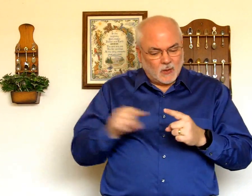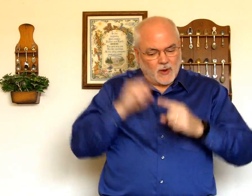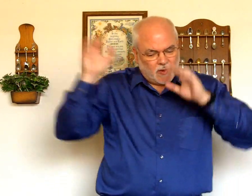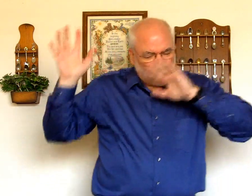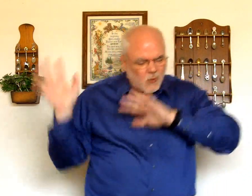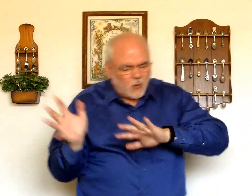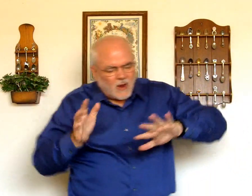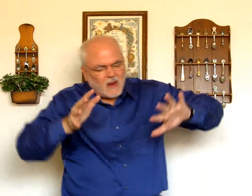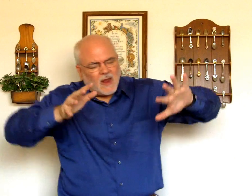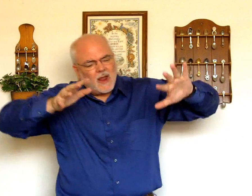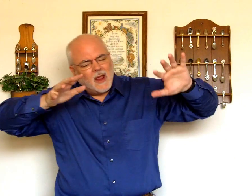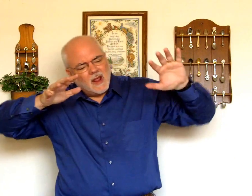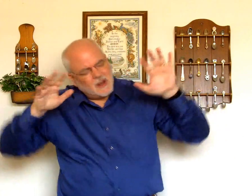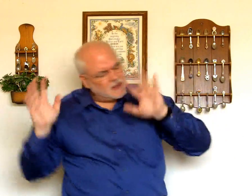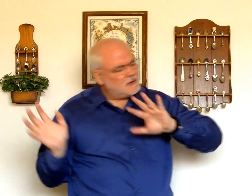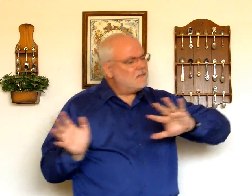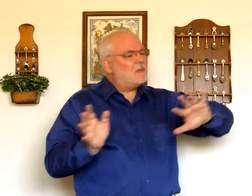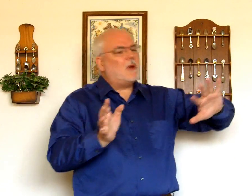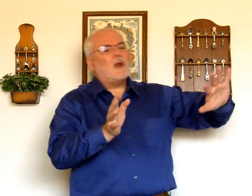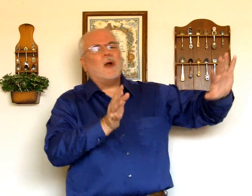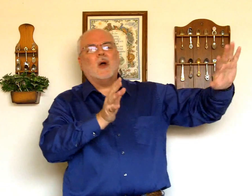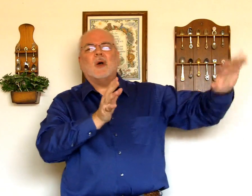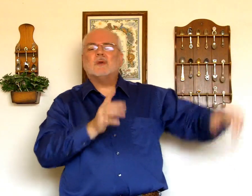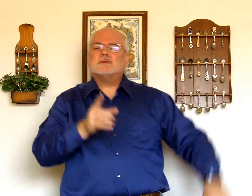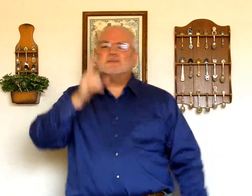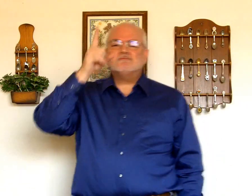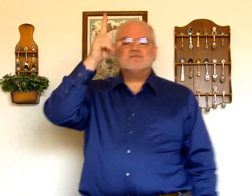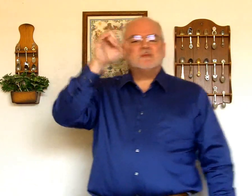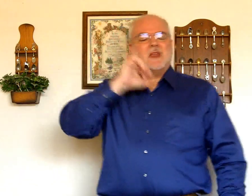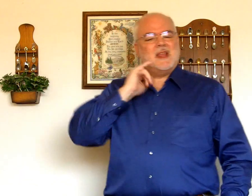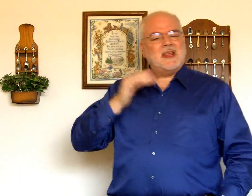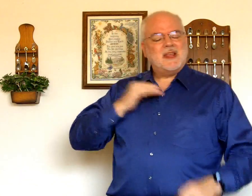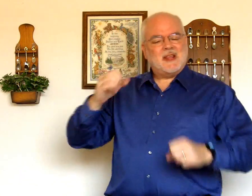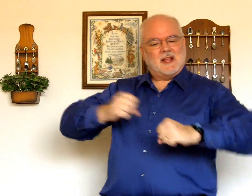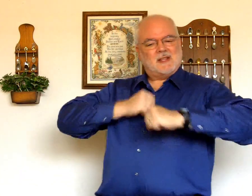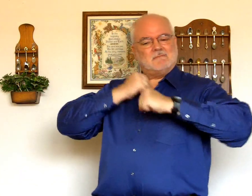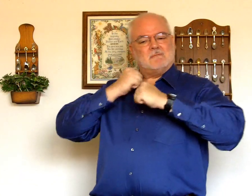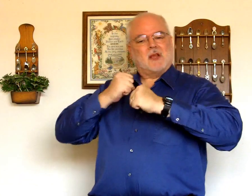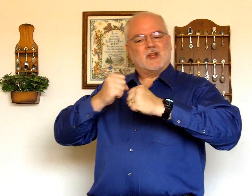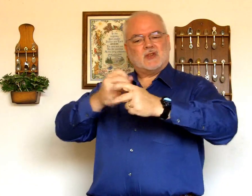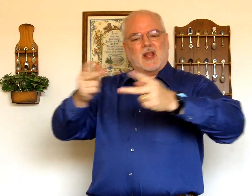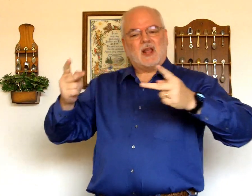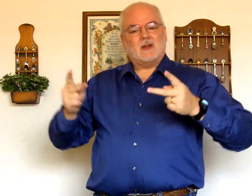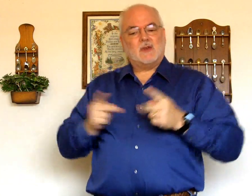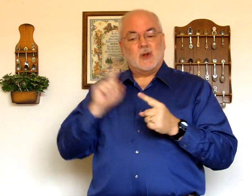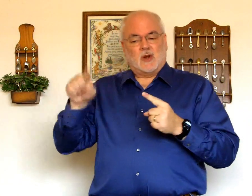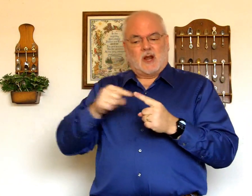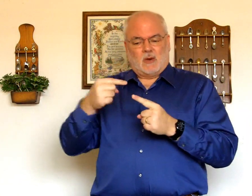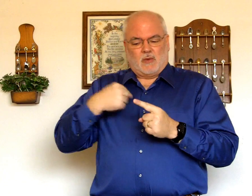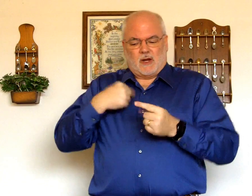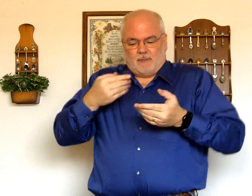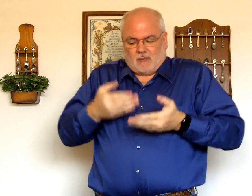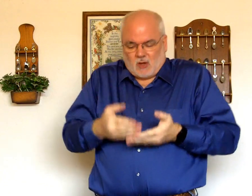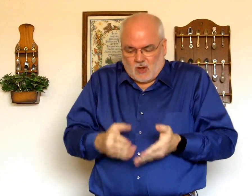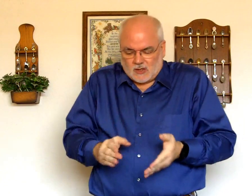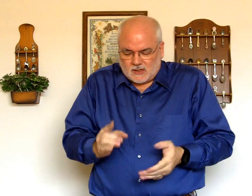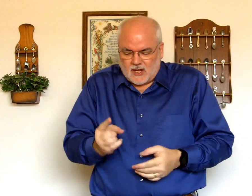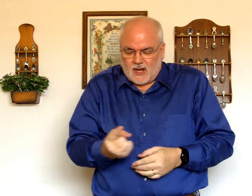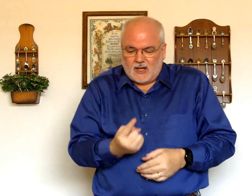when the winds blow he is my shelter and when I'm lost and